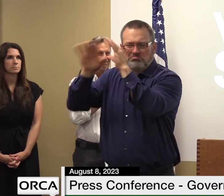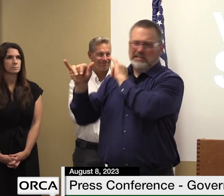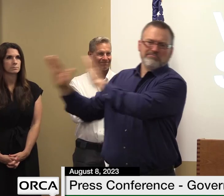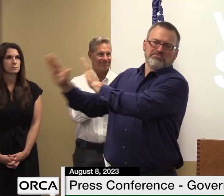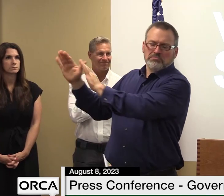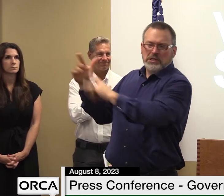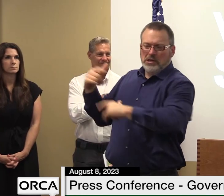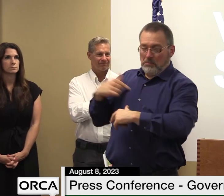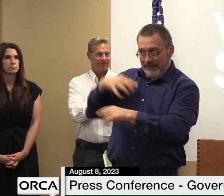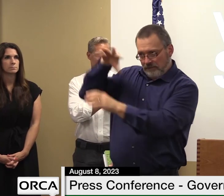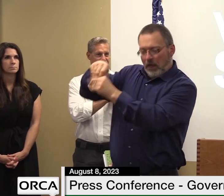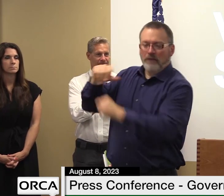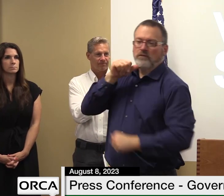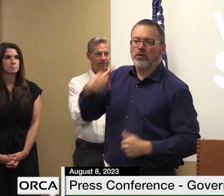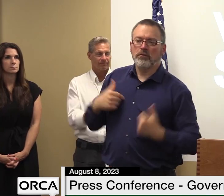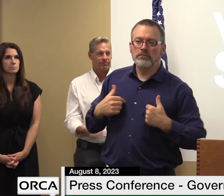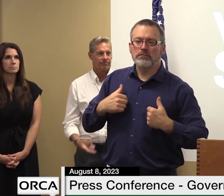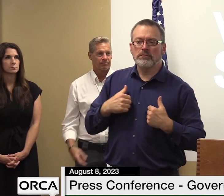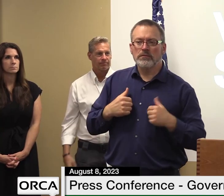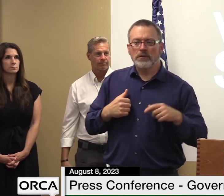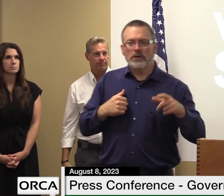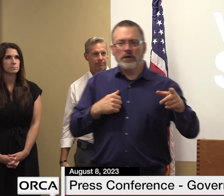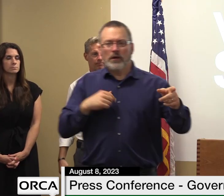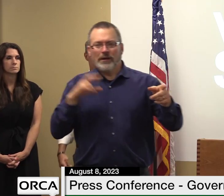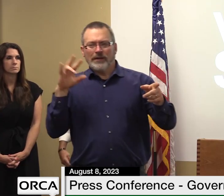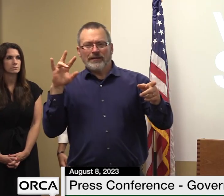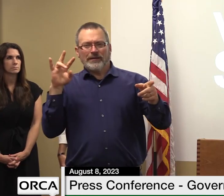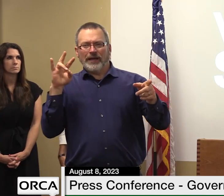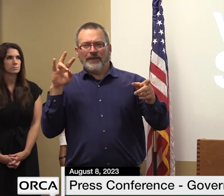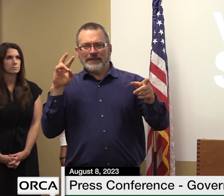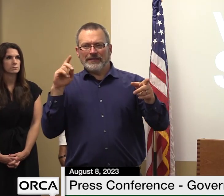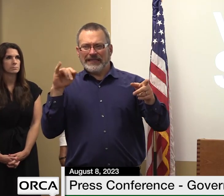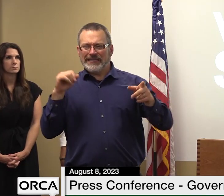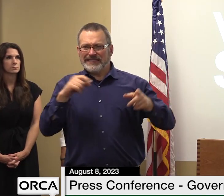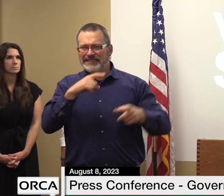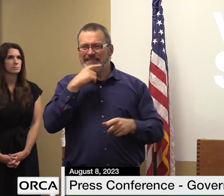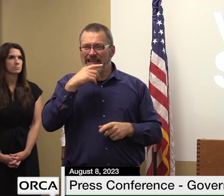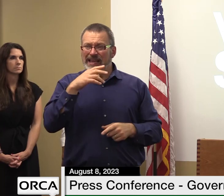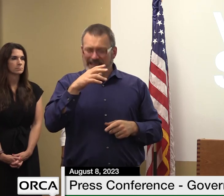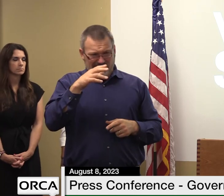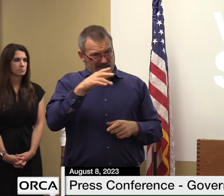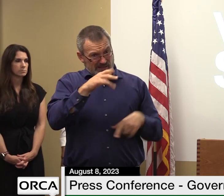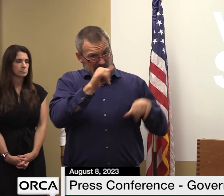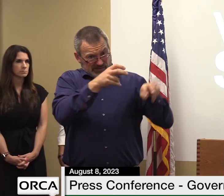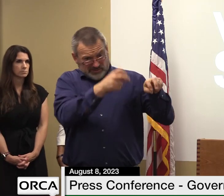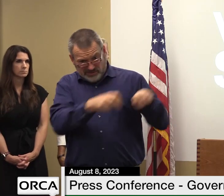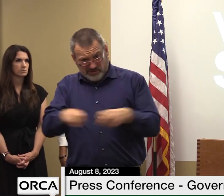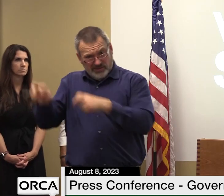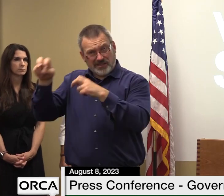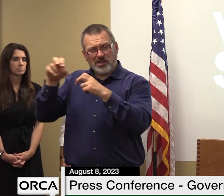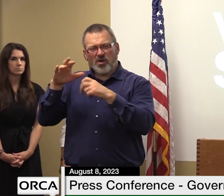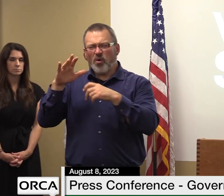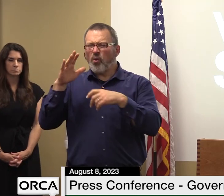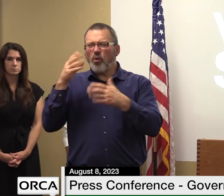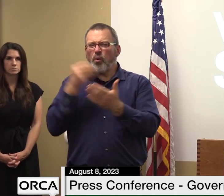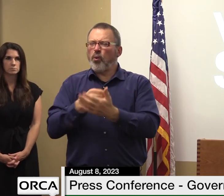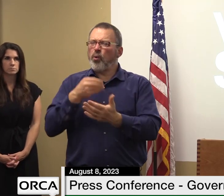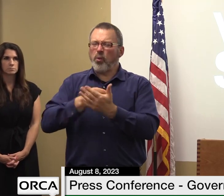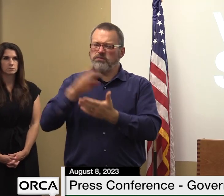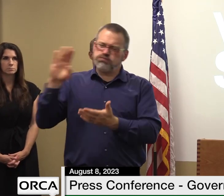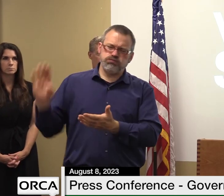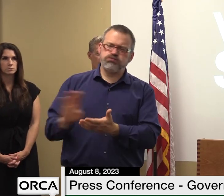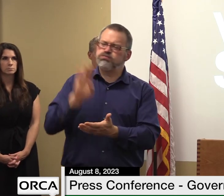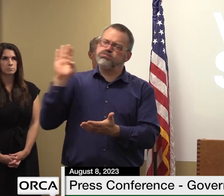that's a big transition you're describing it's going to take billions and billions of dollars even if you just end the repair